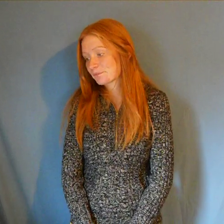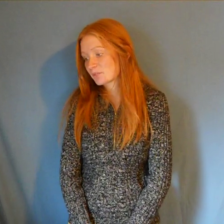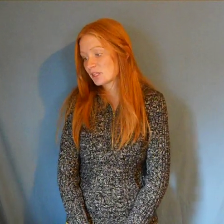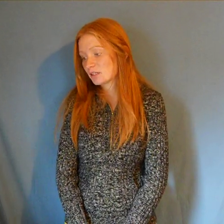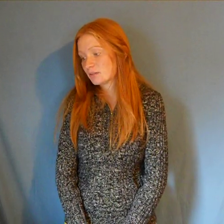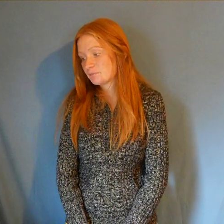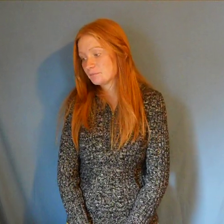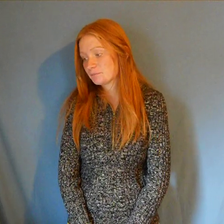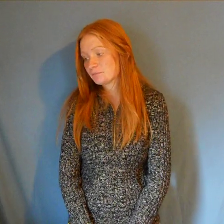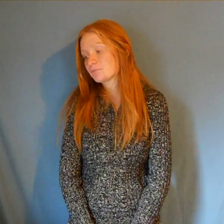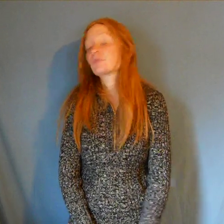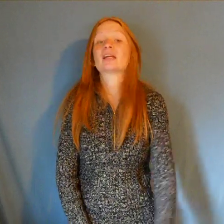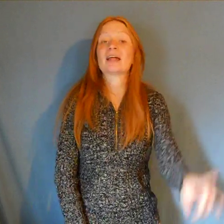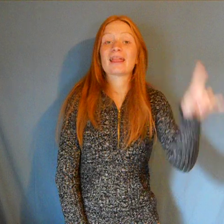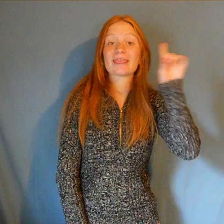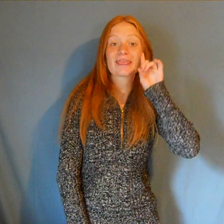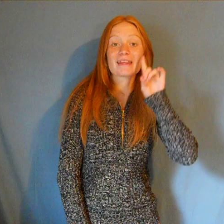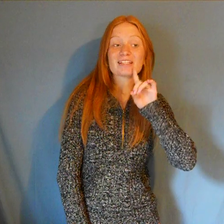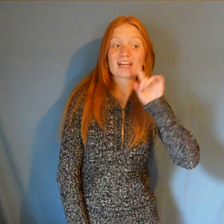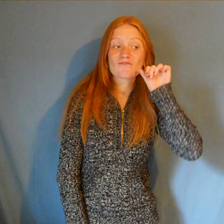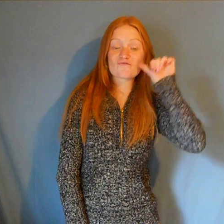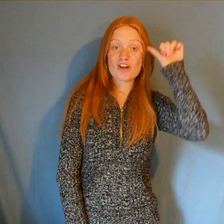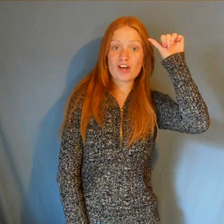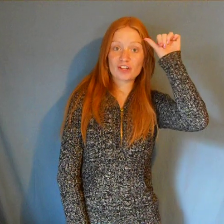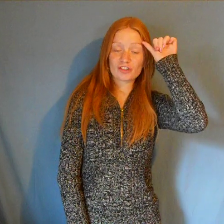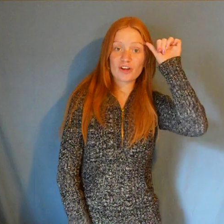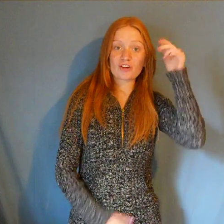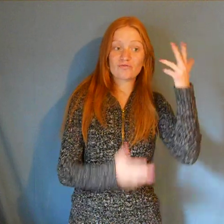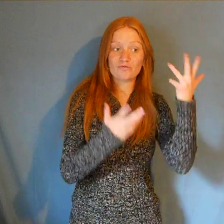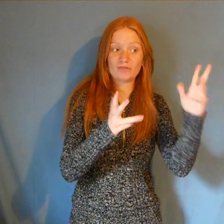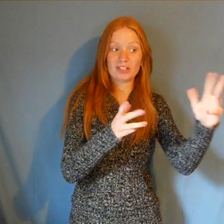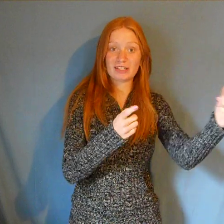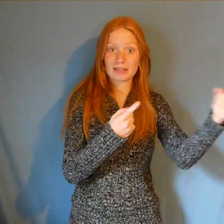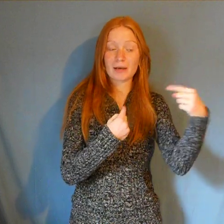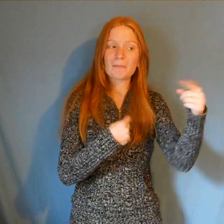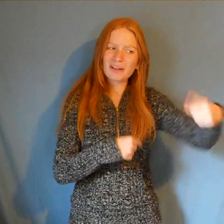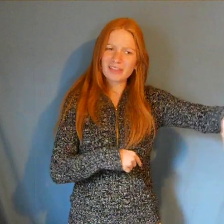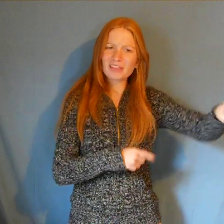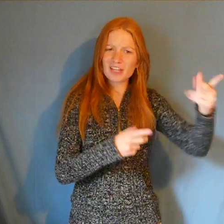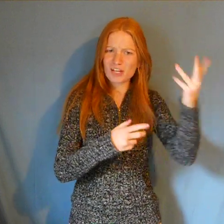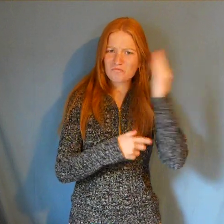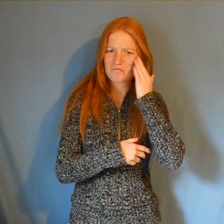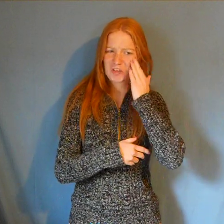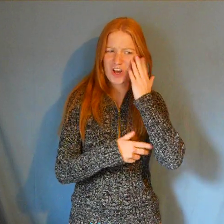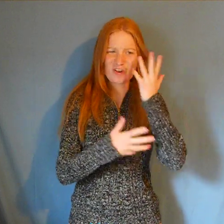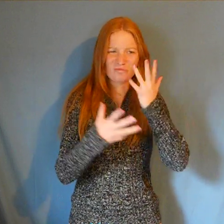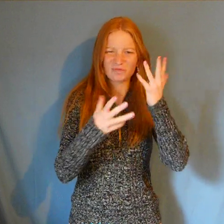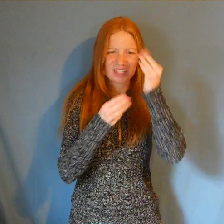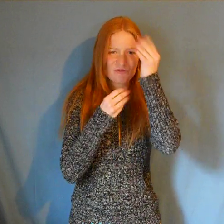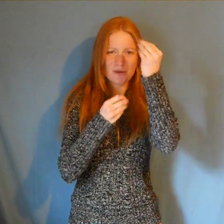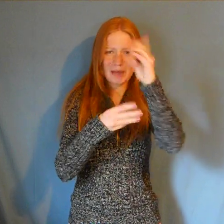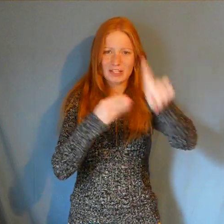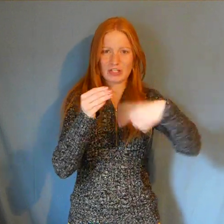Would the deaf adult that comes to train the staff know about a TTD? Would he be able to teach us how to use one?